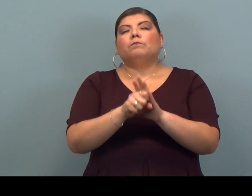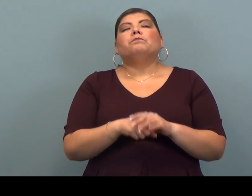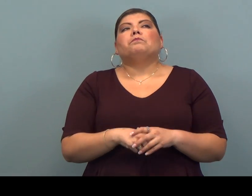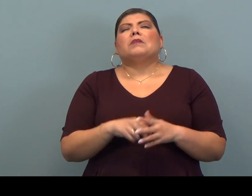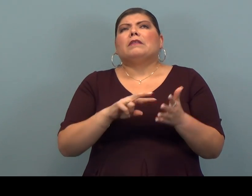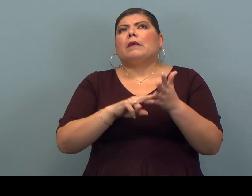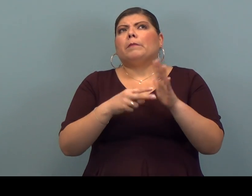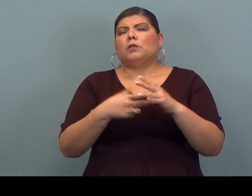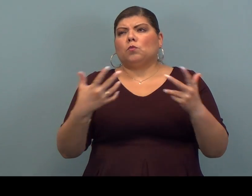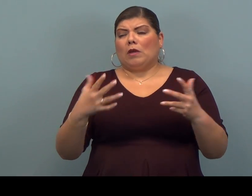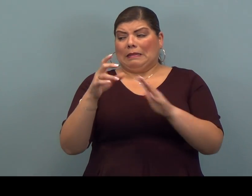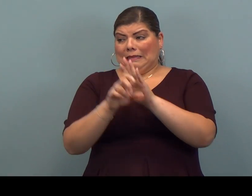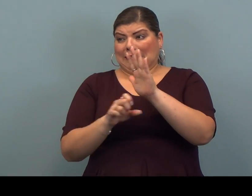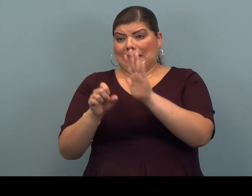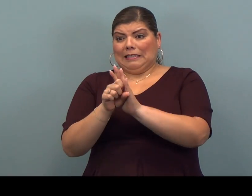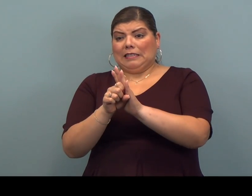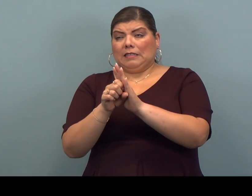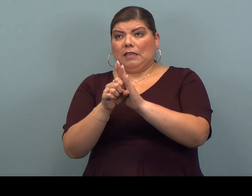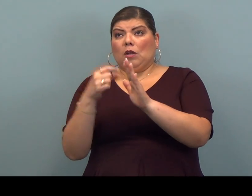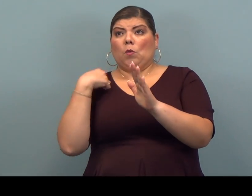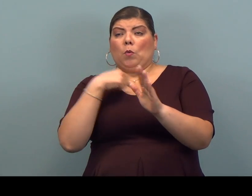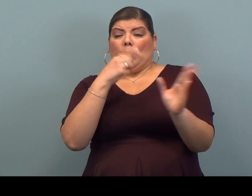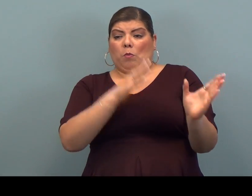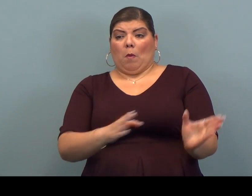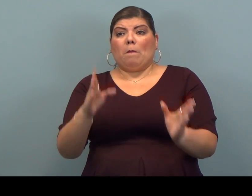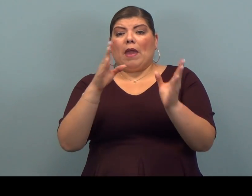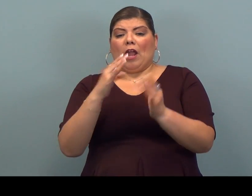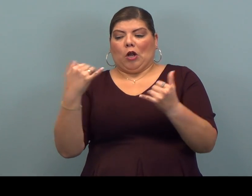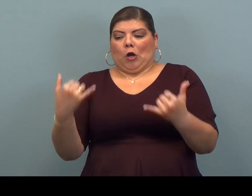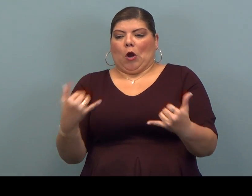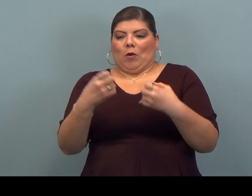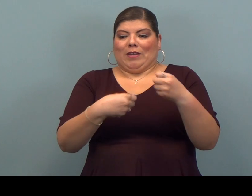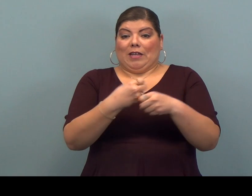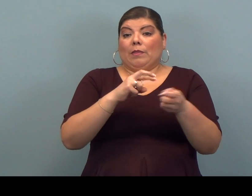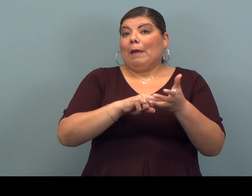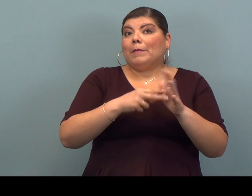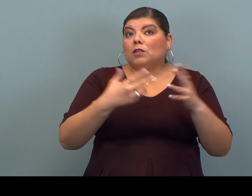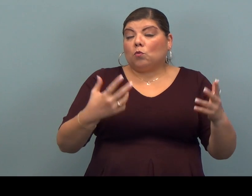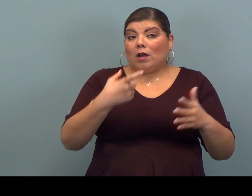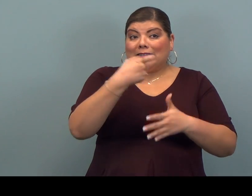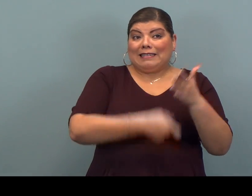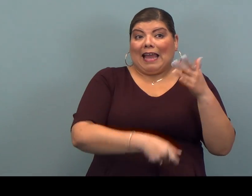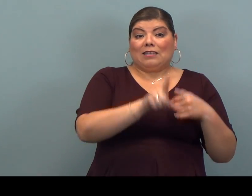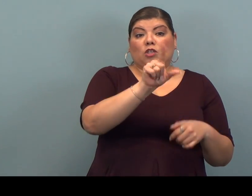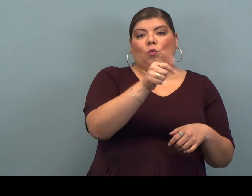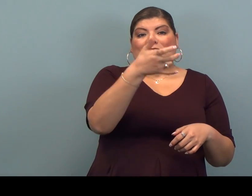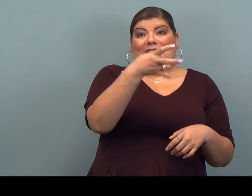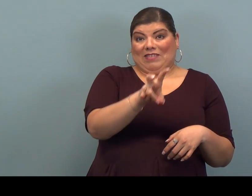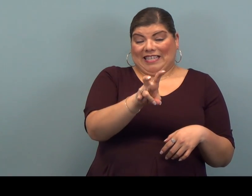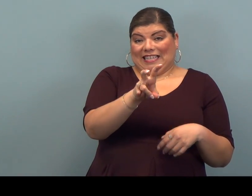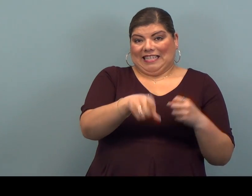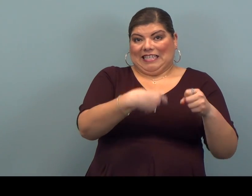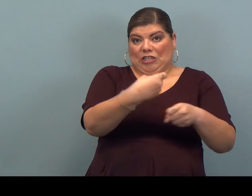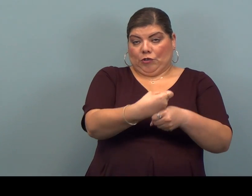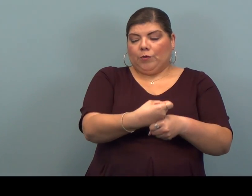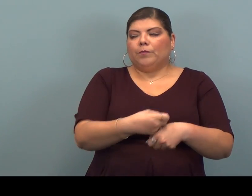which is the season when we prepare current year, meaning tax season 2017.